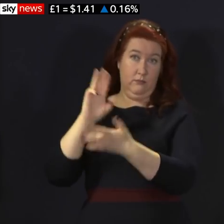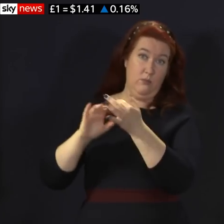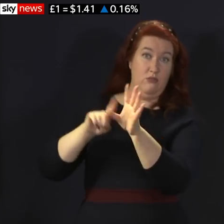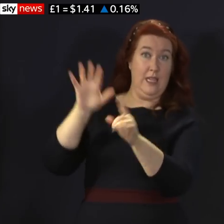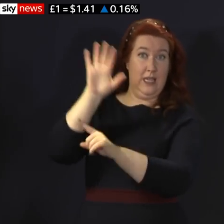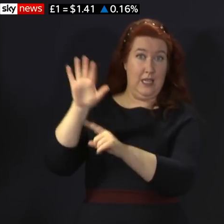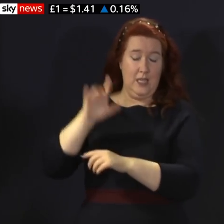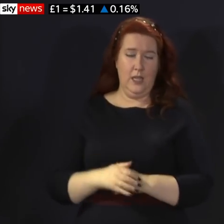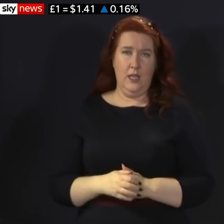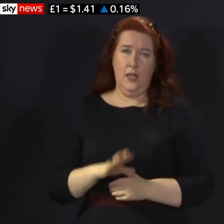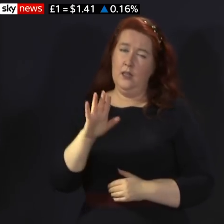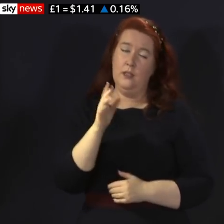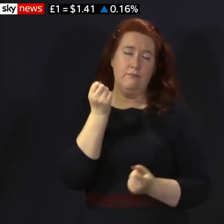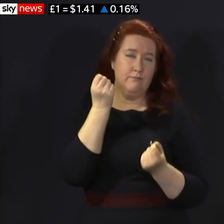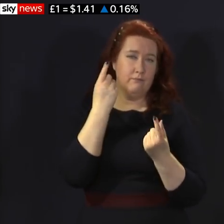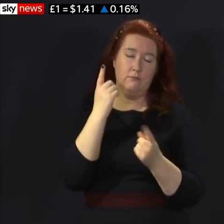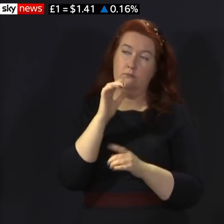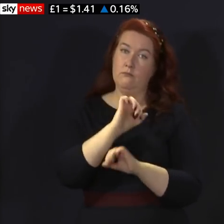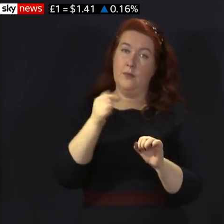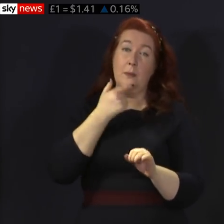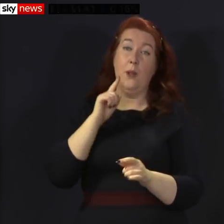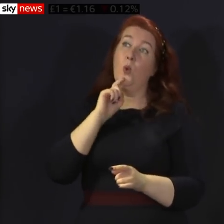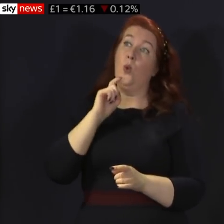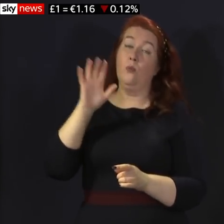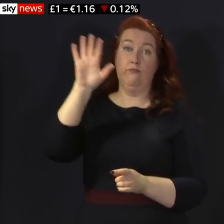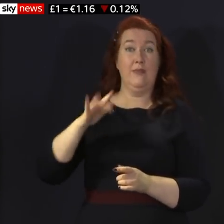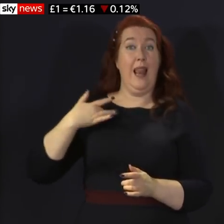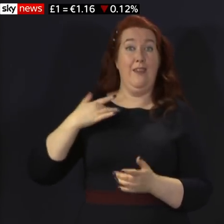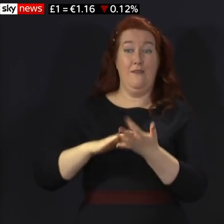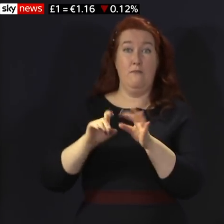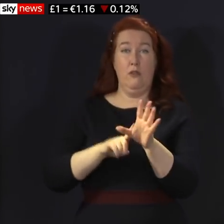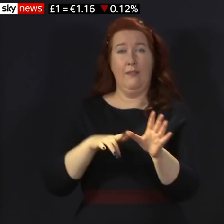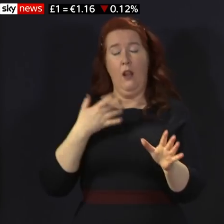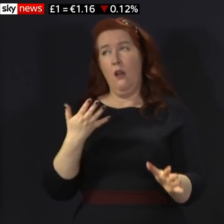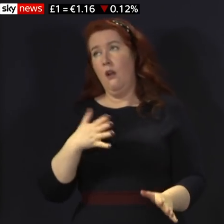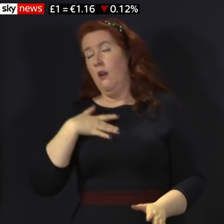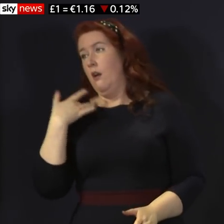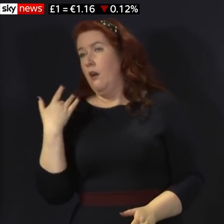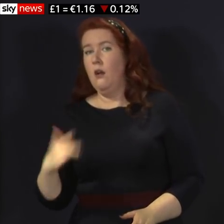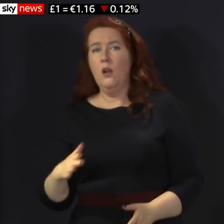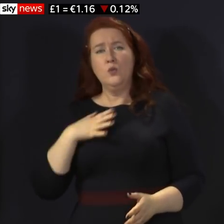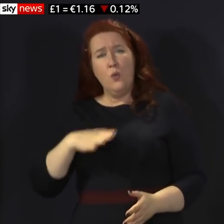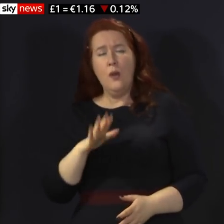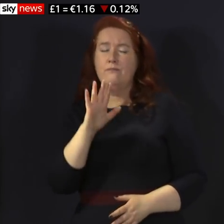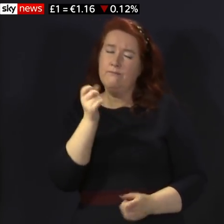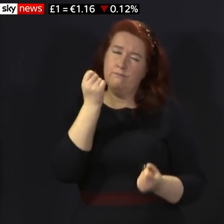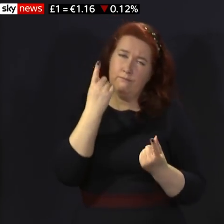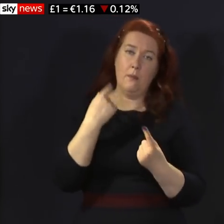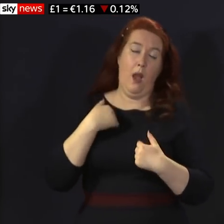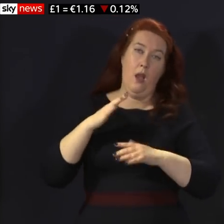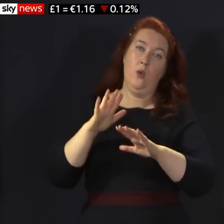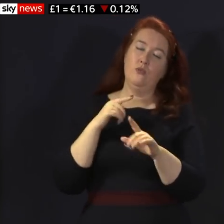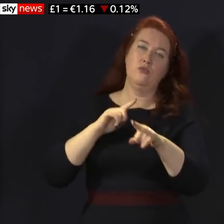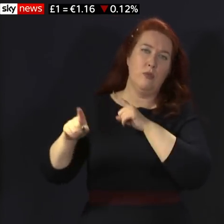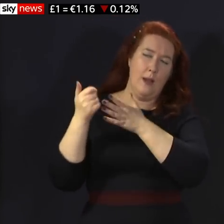given how deeply unwelcome I know this will be for people living in the Moray area, I can also confirm that we will be doing everything